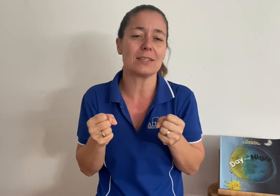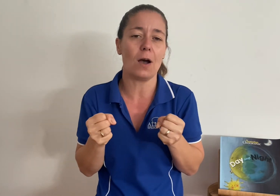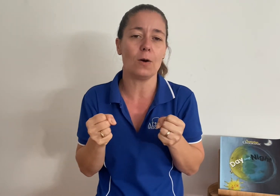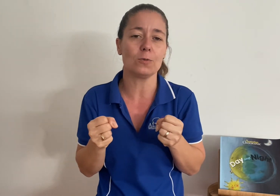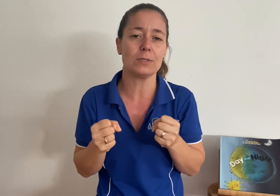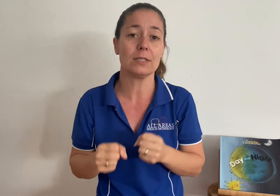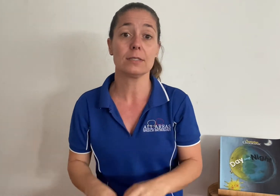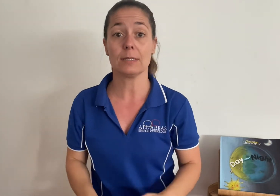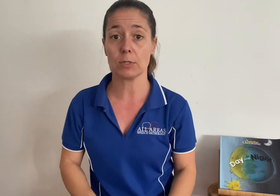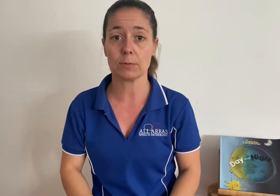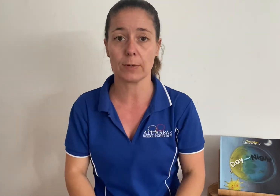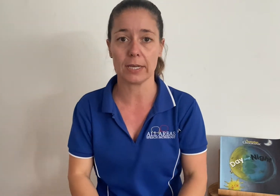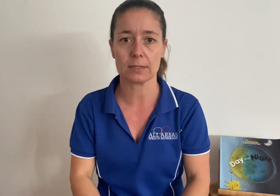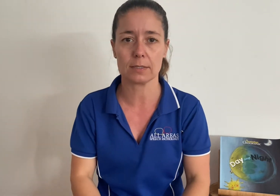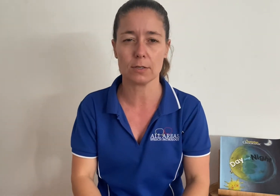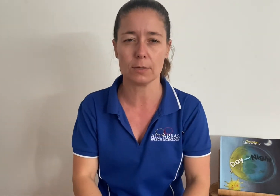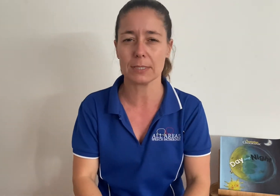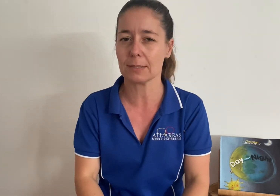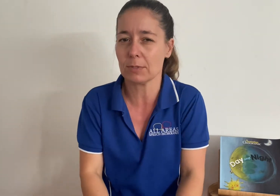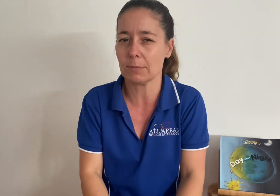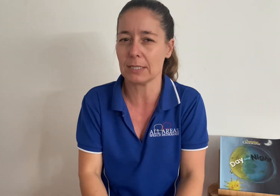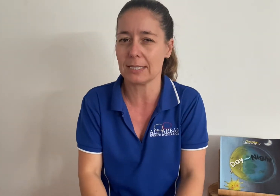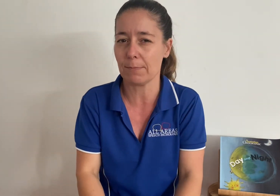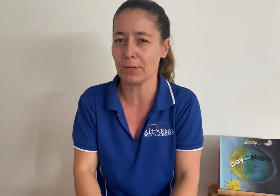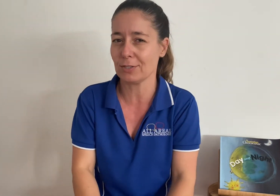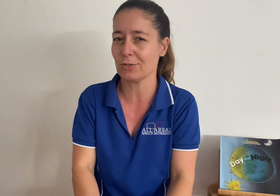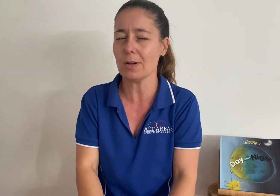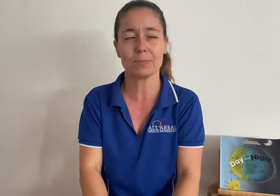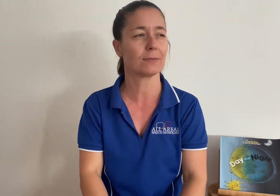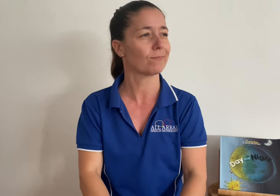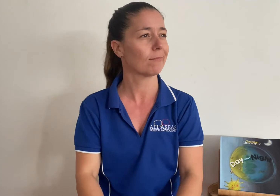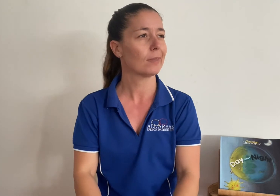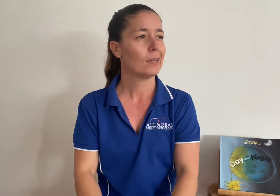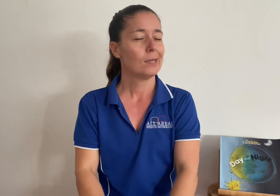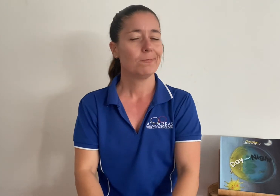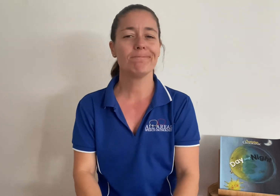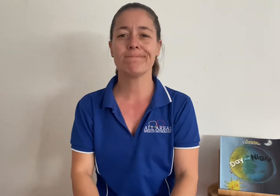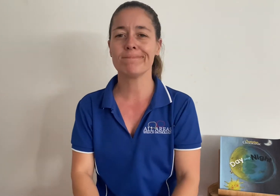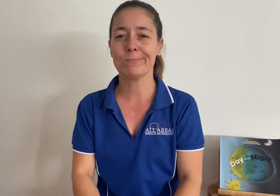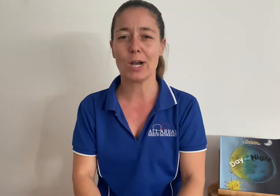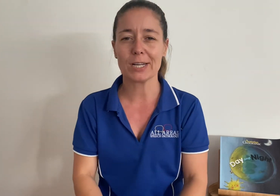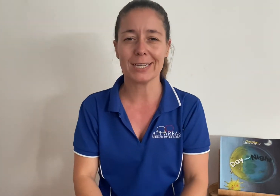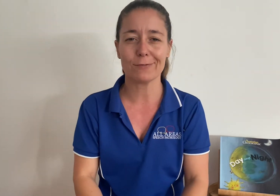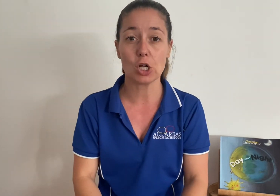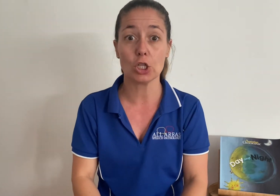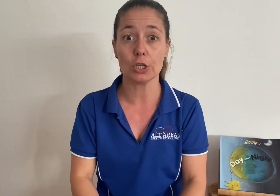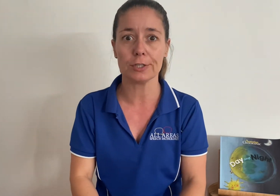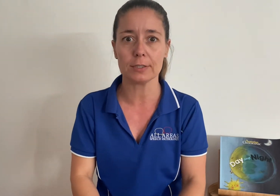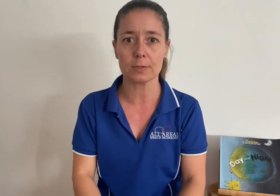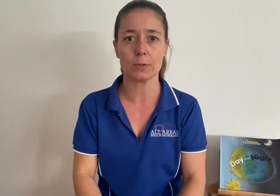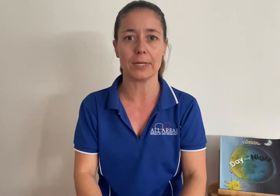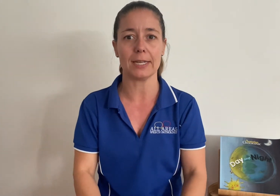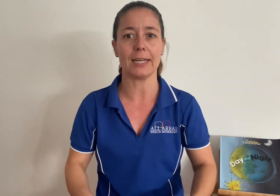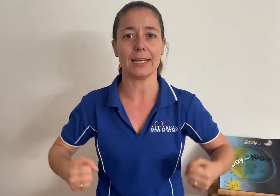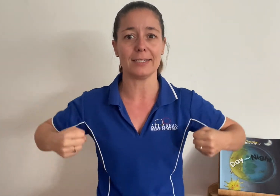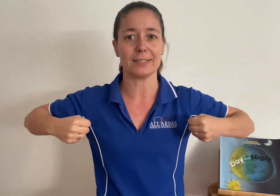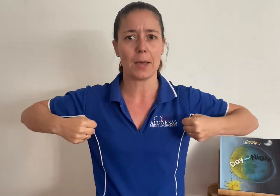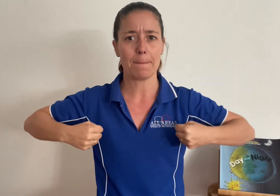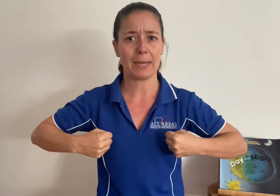cold. Sometimes we get snow, but sometimes the temperature drops. Hmm, what kind of clothes would we need? Maybe